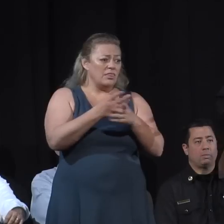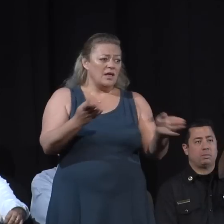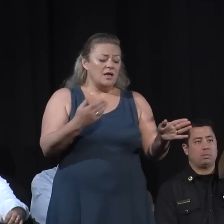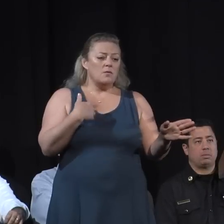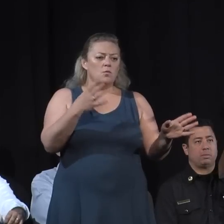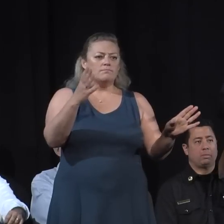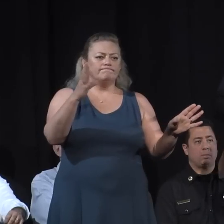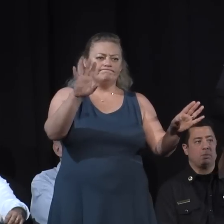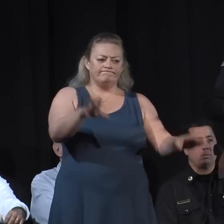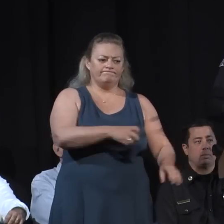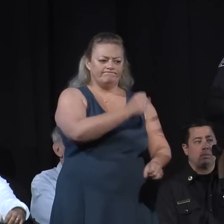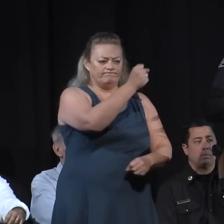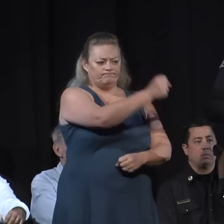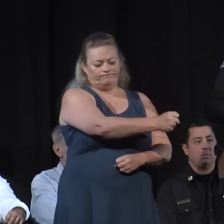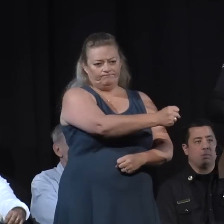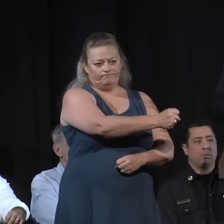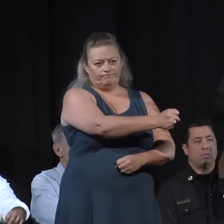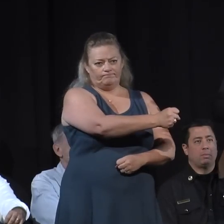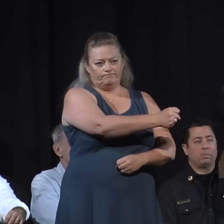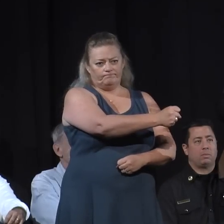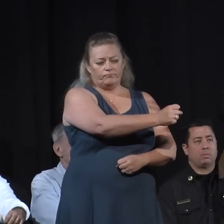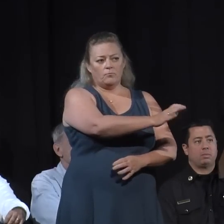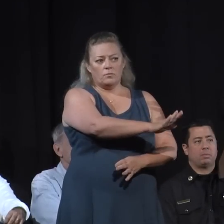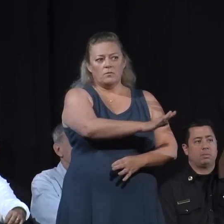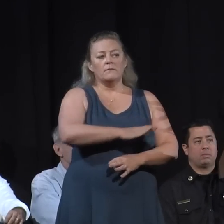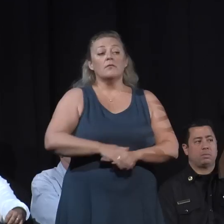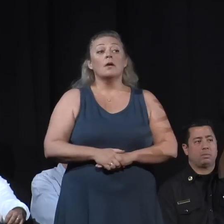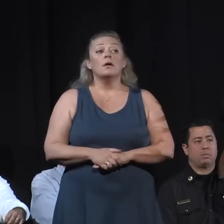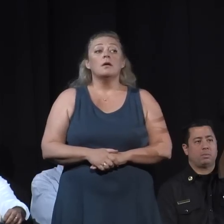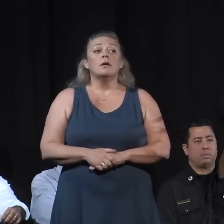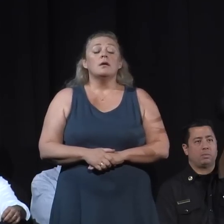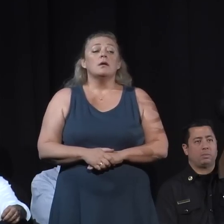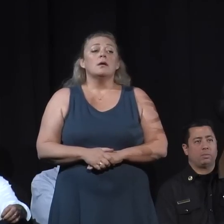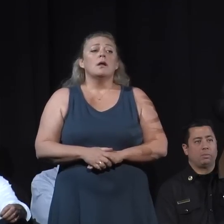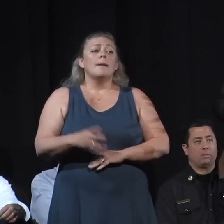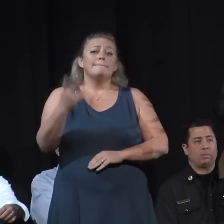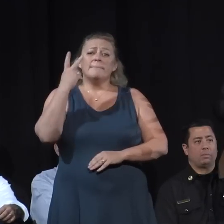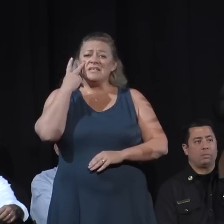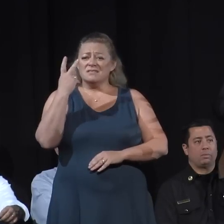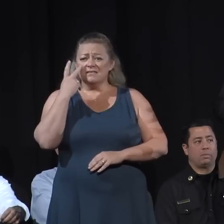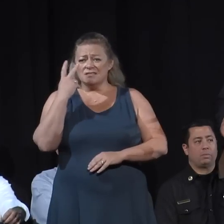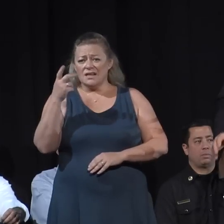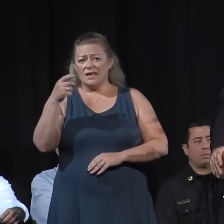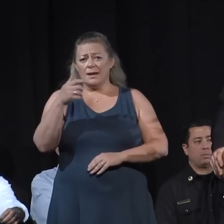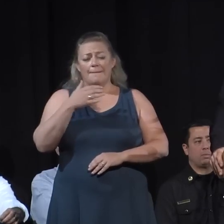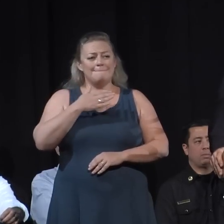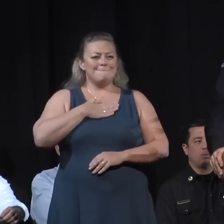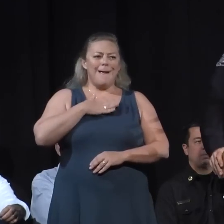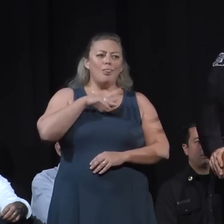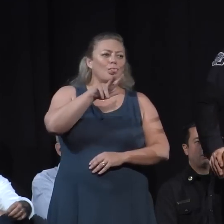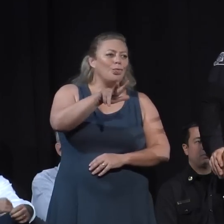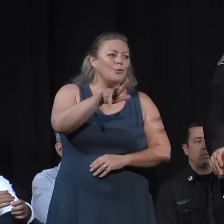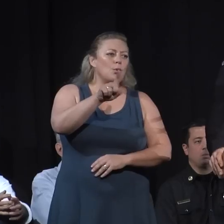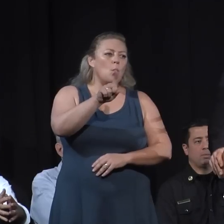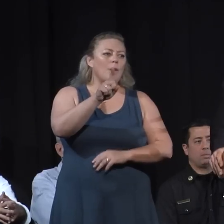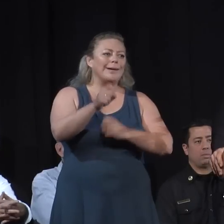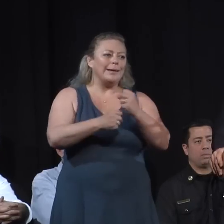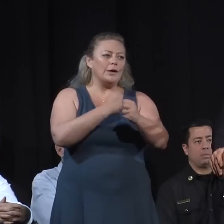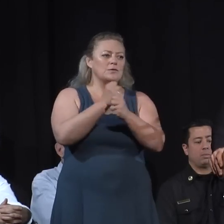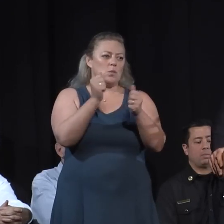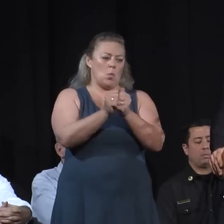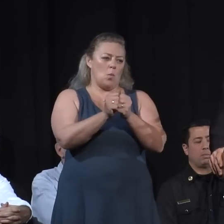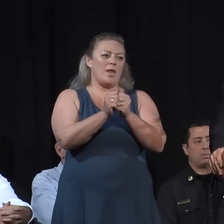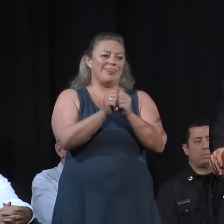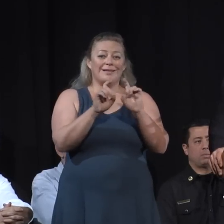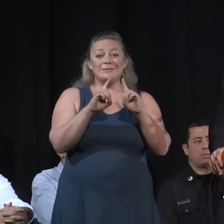Finally, from a perspective of seeing what's the devastation in this town, my 31 years with the police department, I never expected